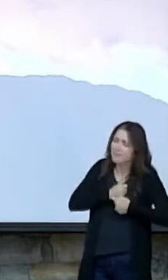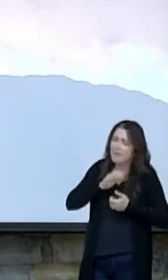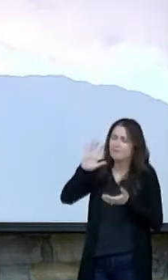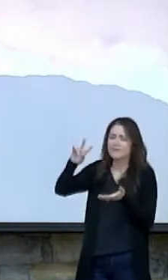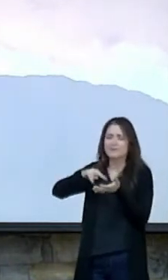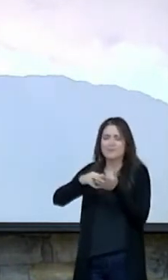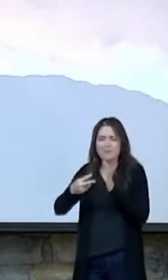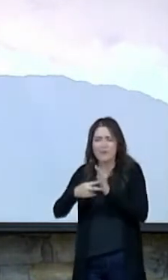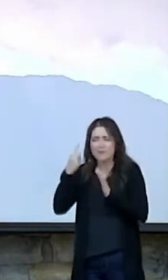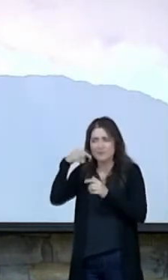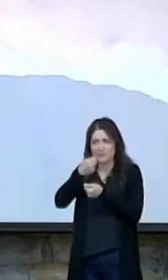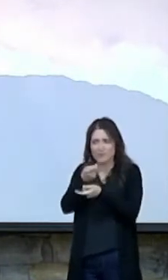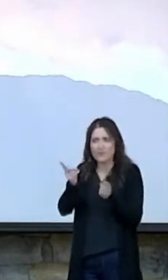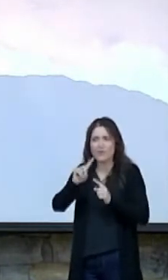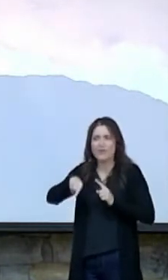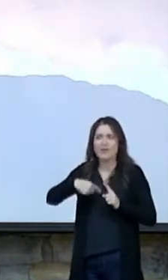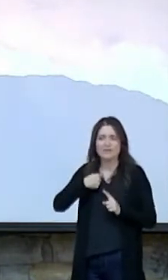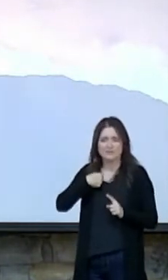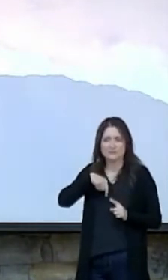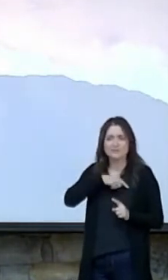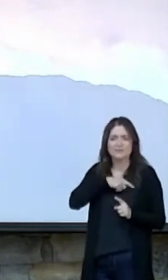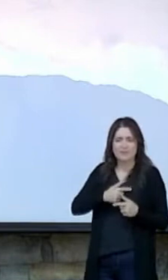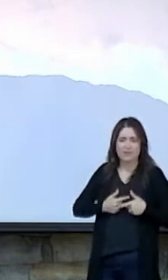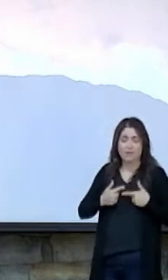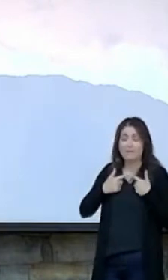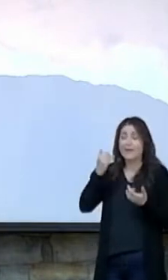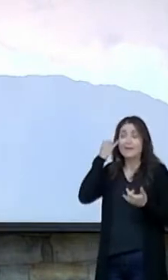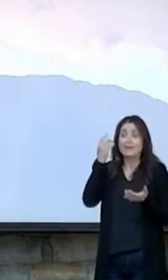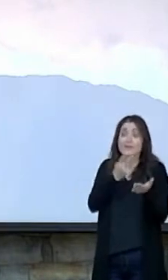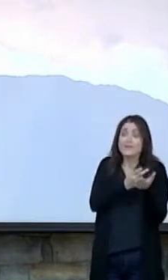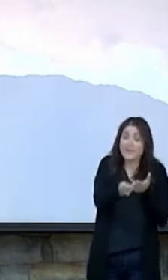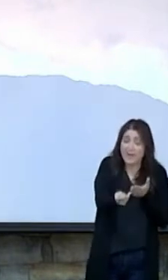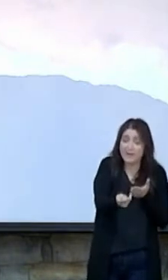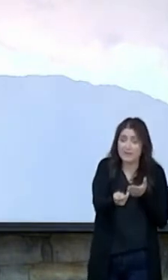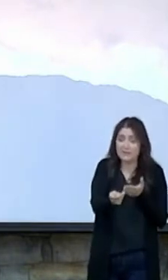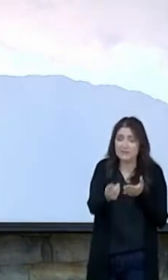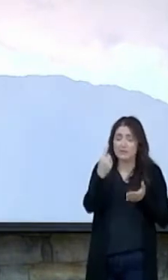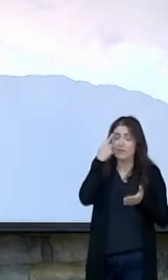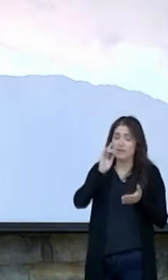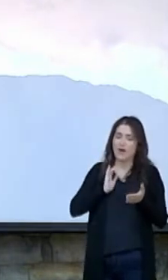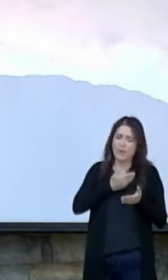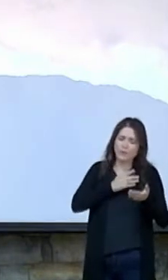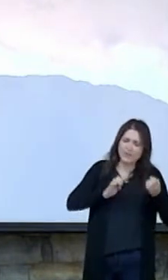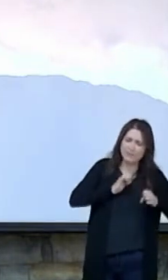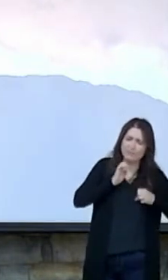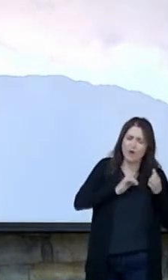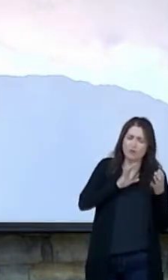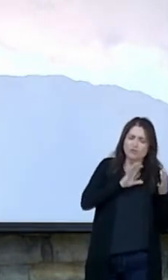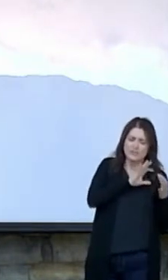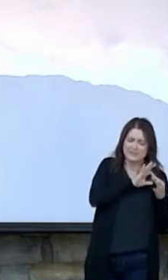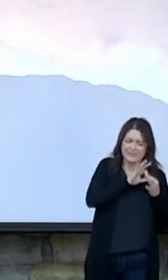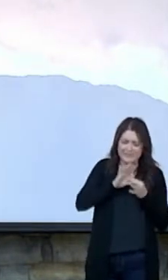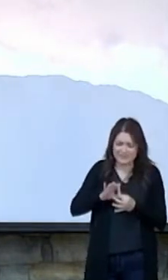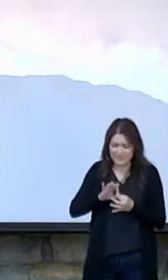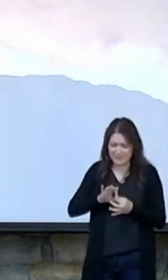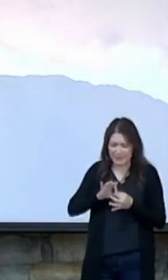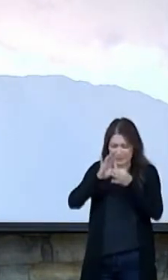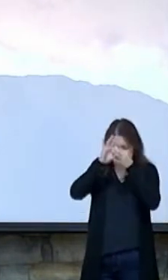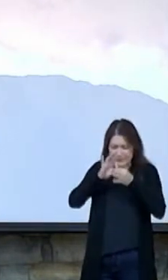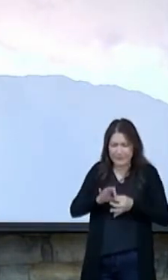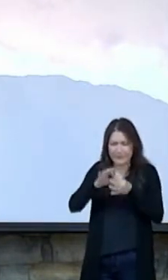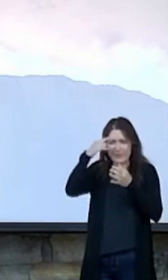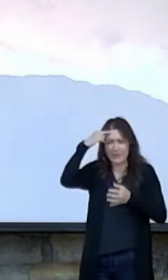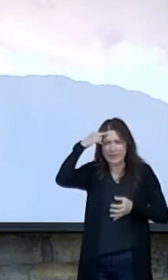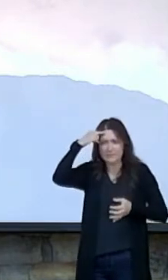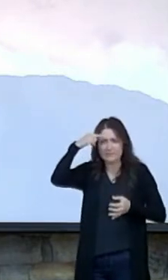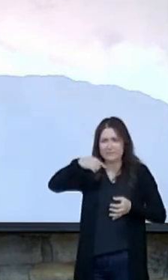us in our lives. And if we ever fail for our emotions to connect with our intellect, then we need to stop and take